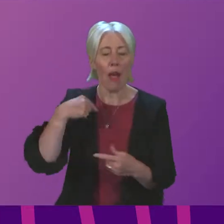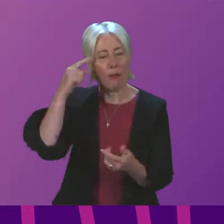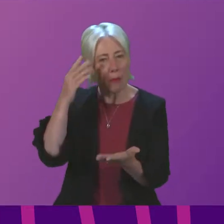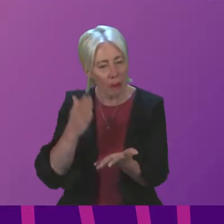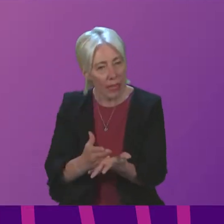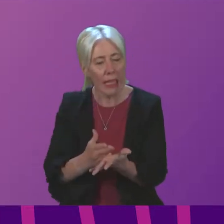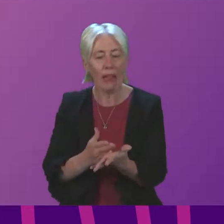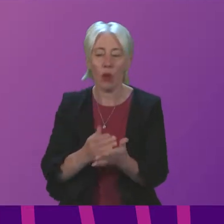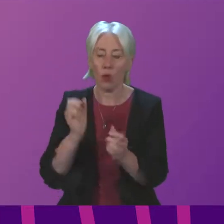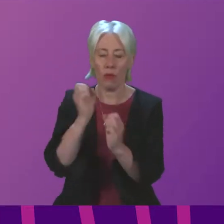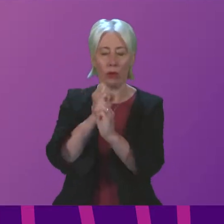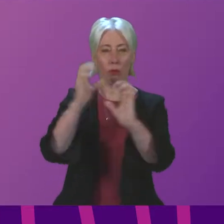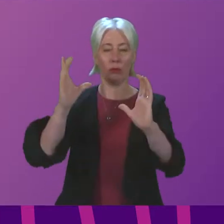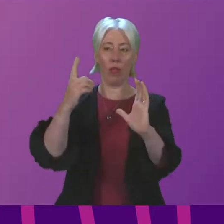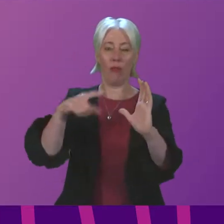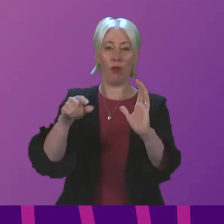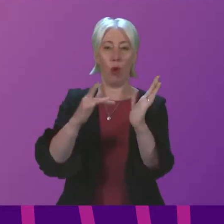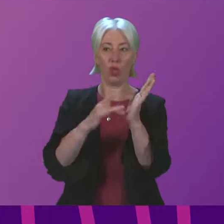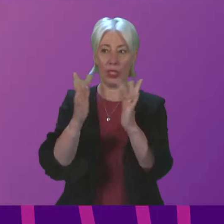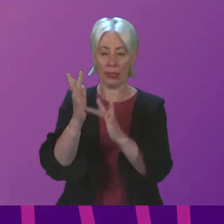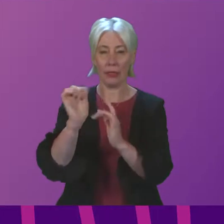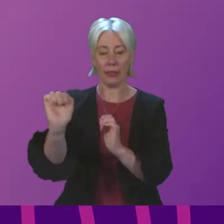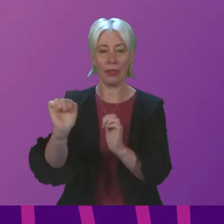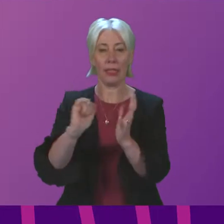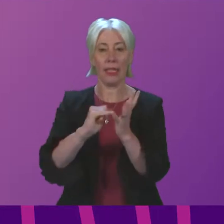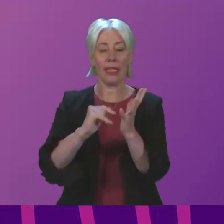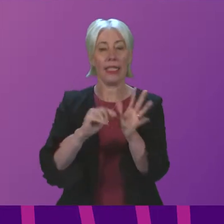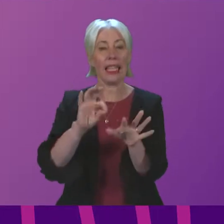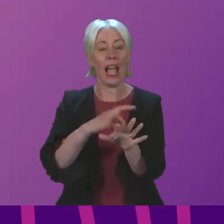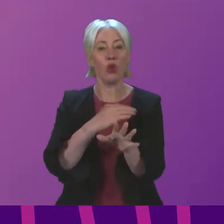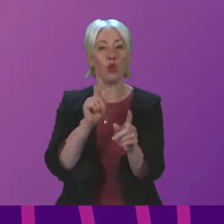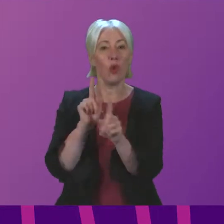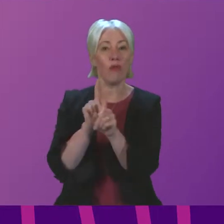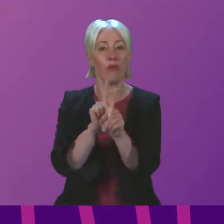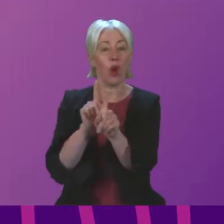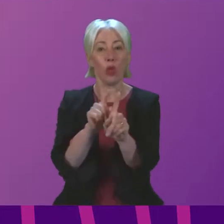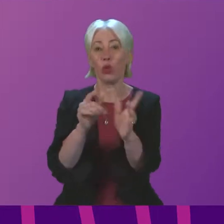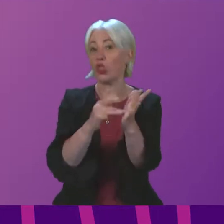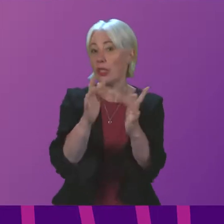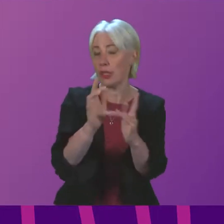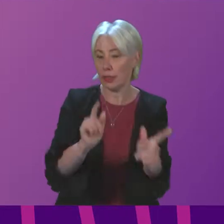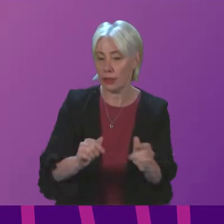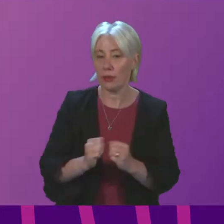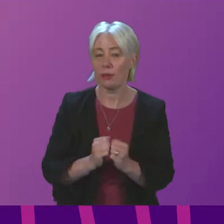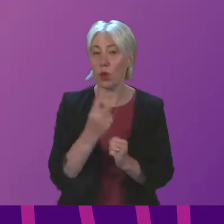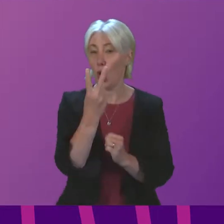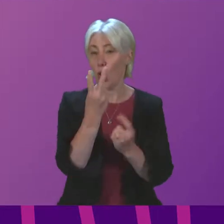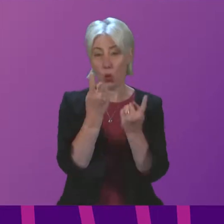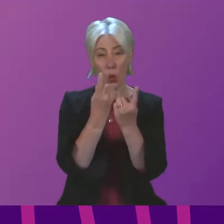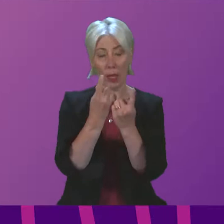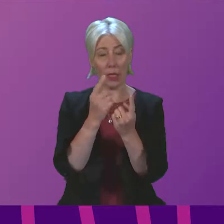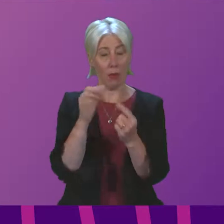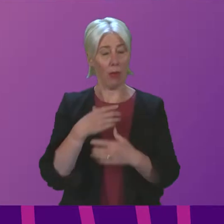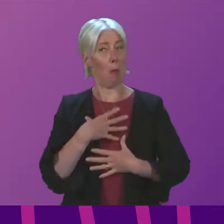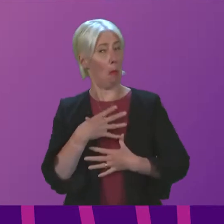the Jesus story, he was a disciple, follower, and two things stand out which might be of interest to all of us in